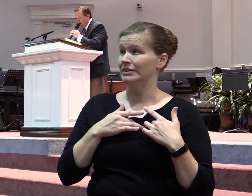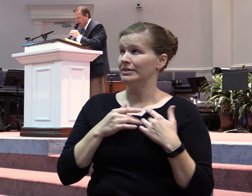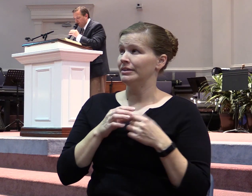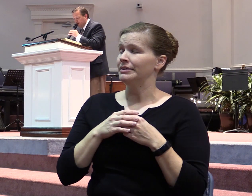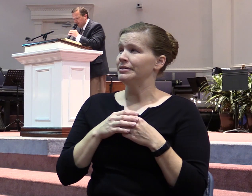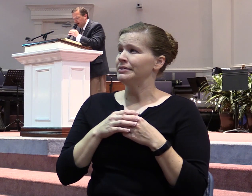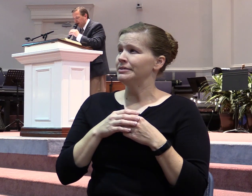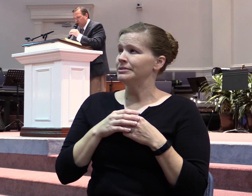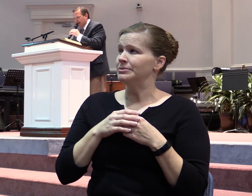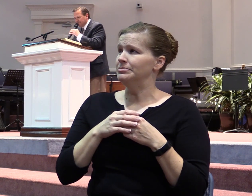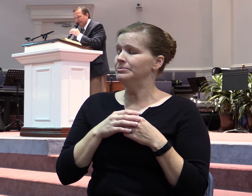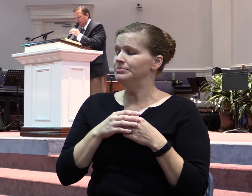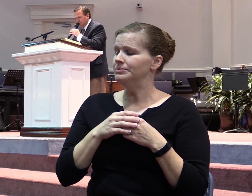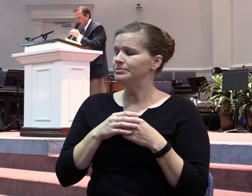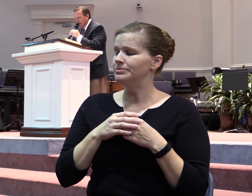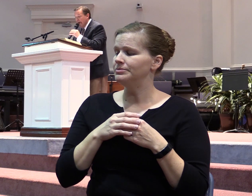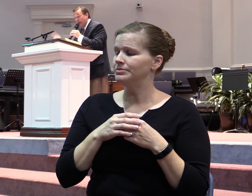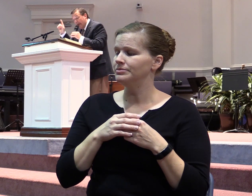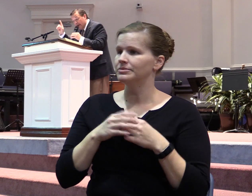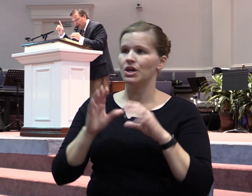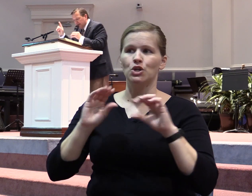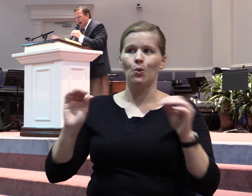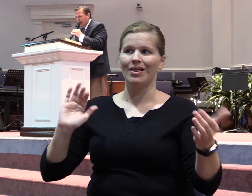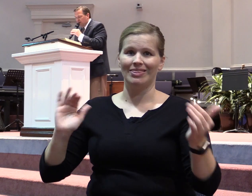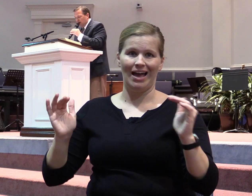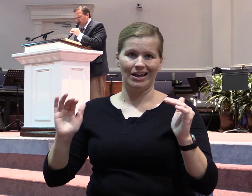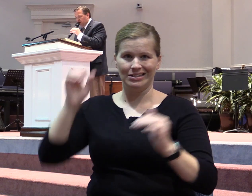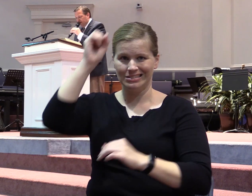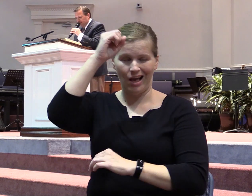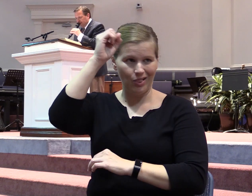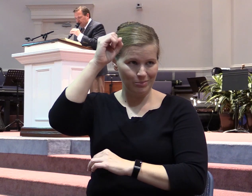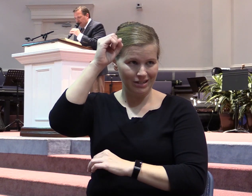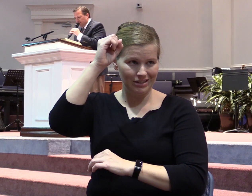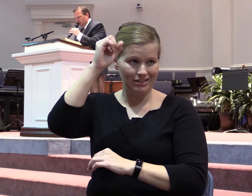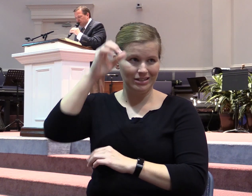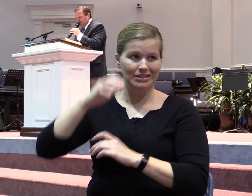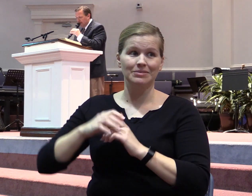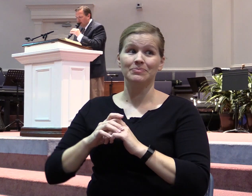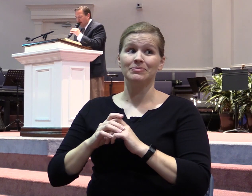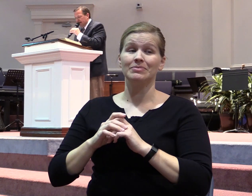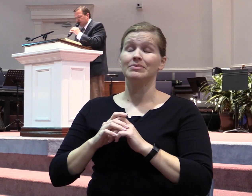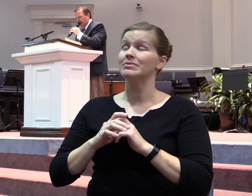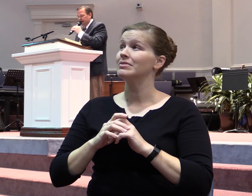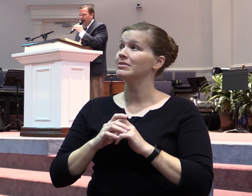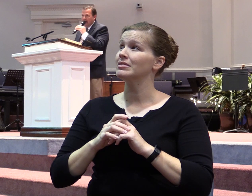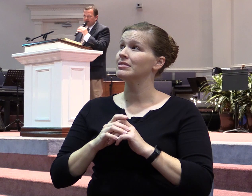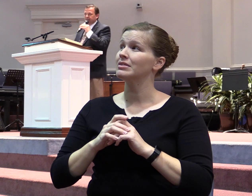after thee, shall any arise like unto thee. And I have also given thee that which thou has not asked.